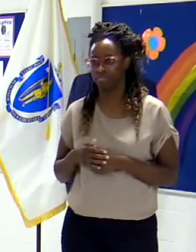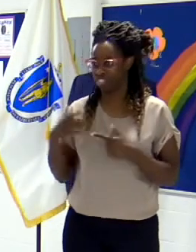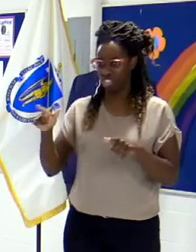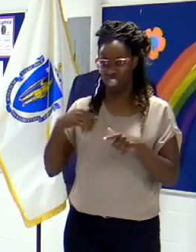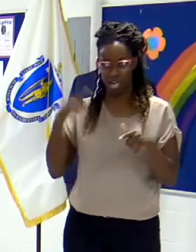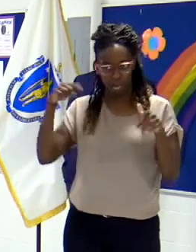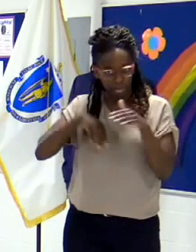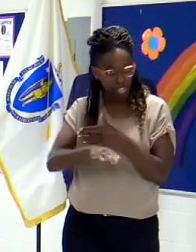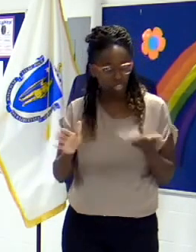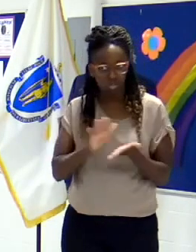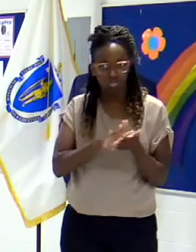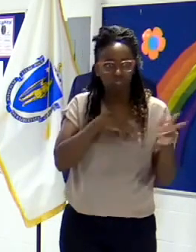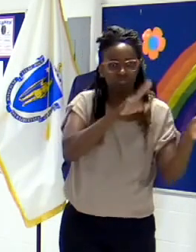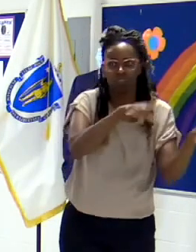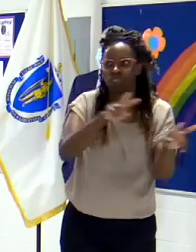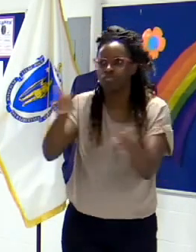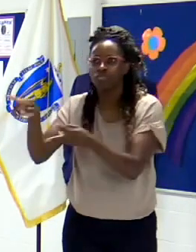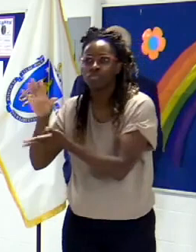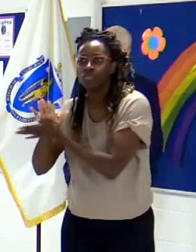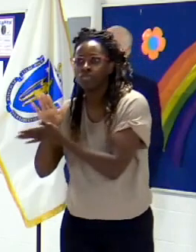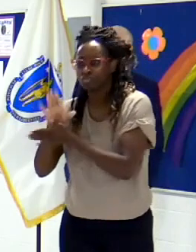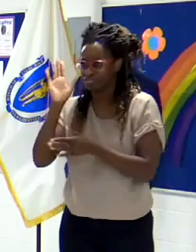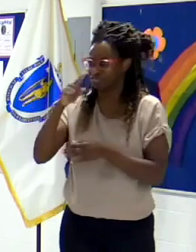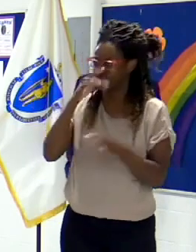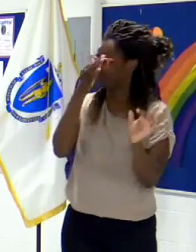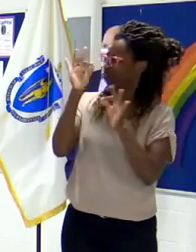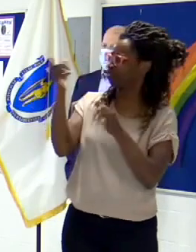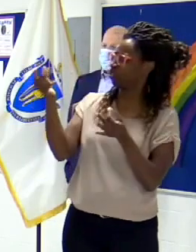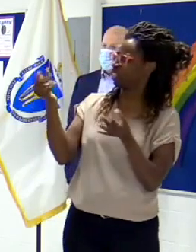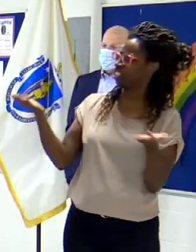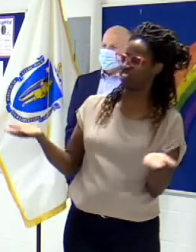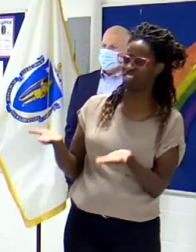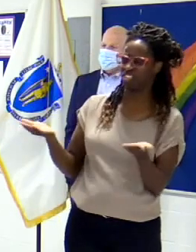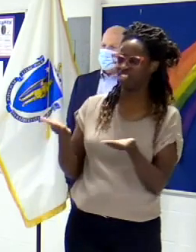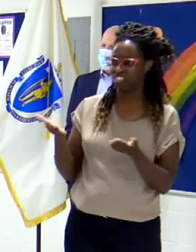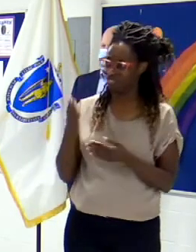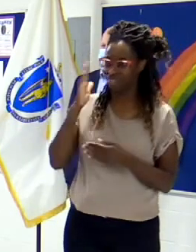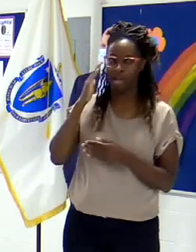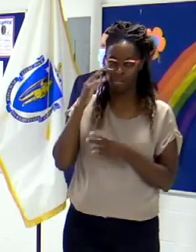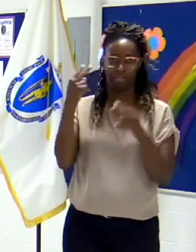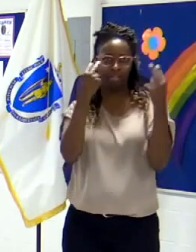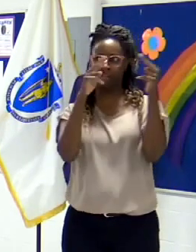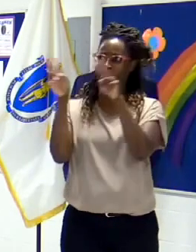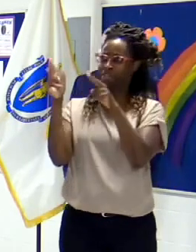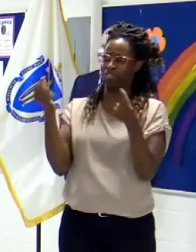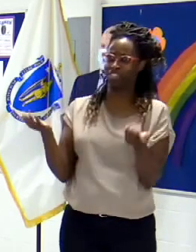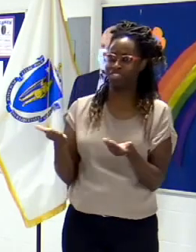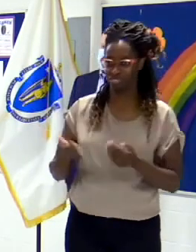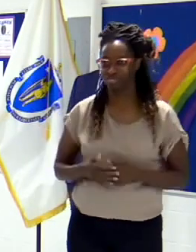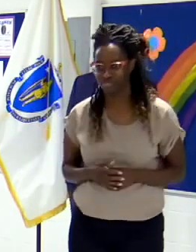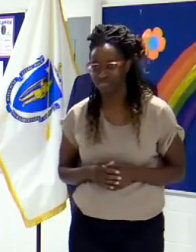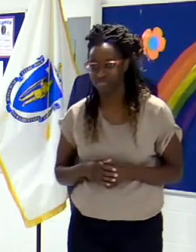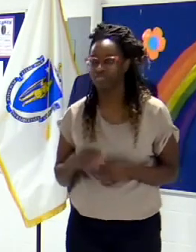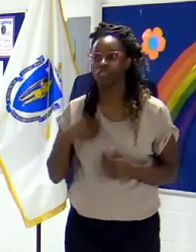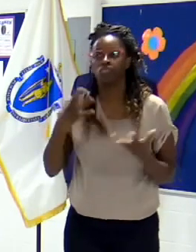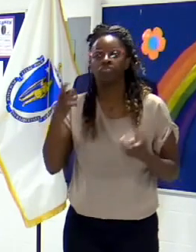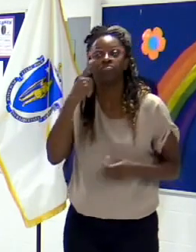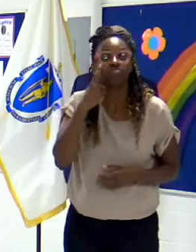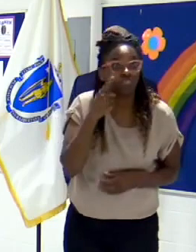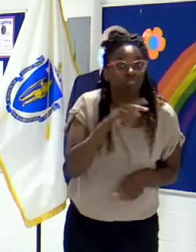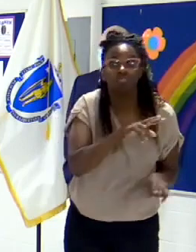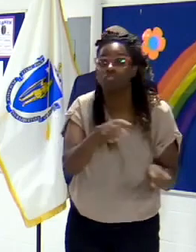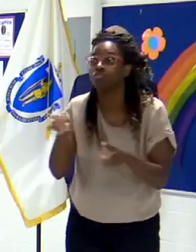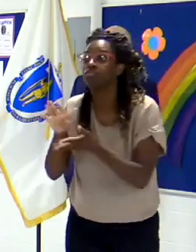disrupt a bit of what goes on here every day so that we can get a firsthand look at how you're handling